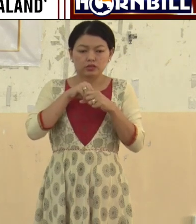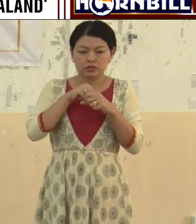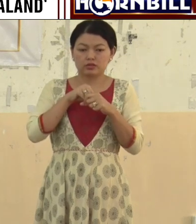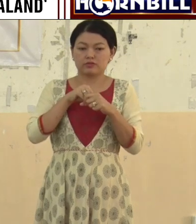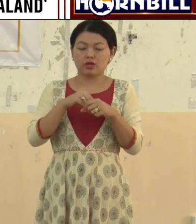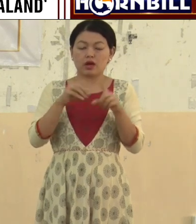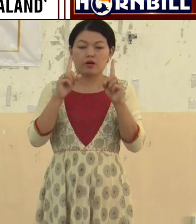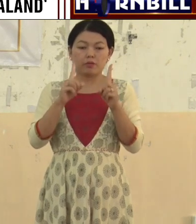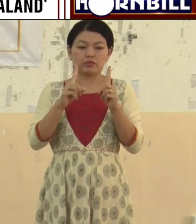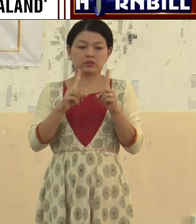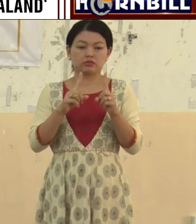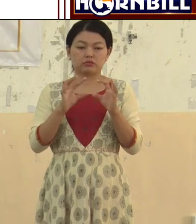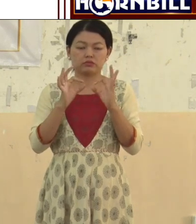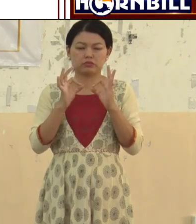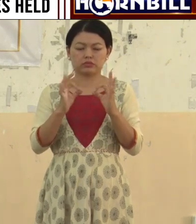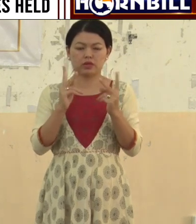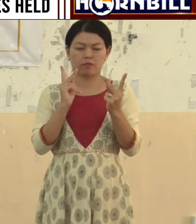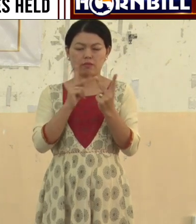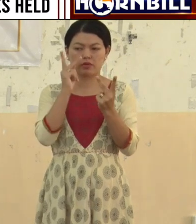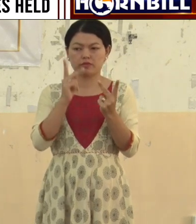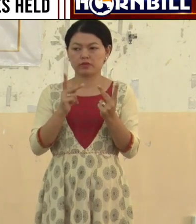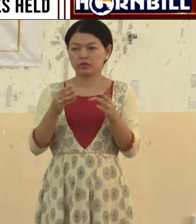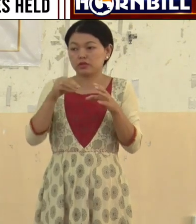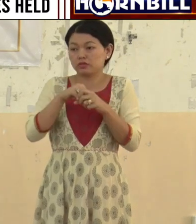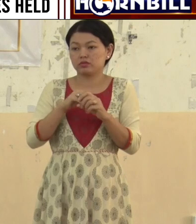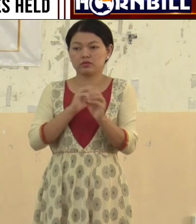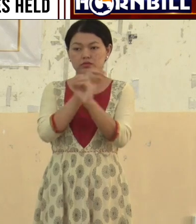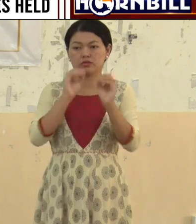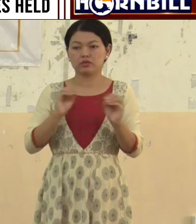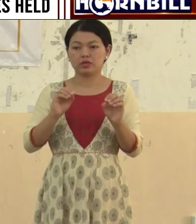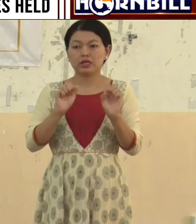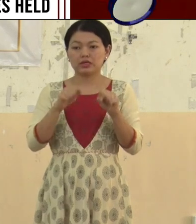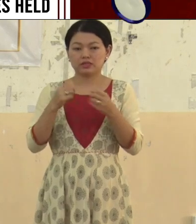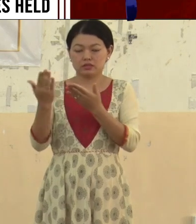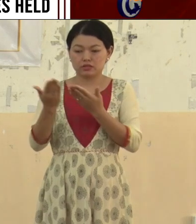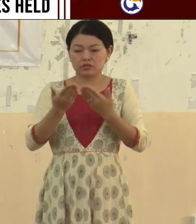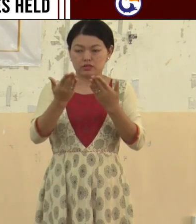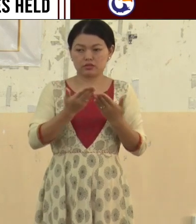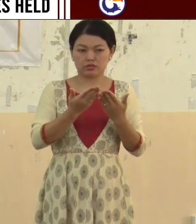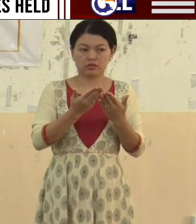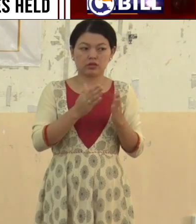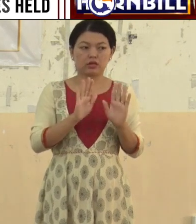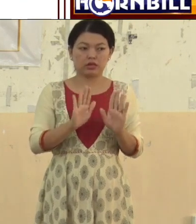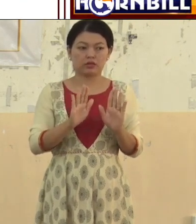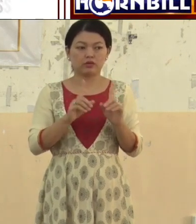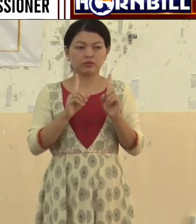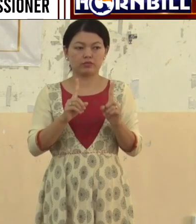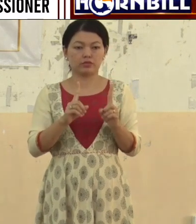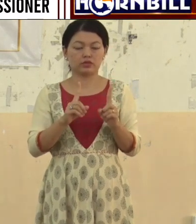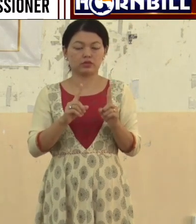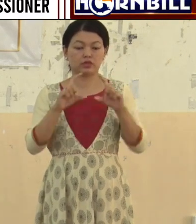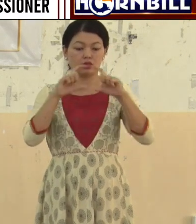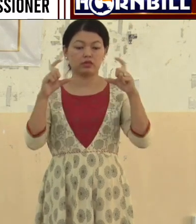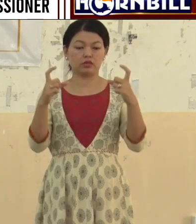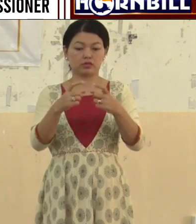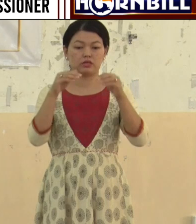inclusive education. You know, they, of course, admit children with disabilities, but when it comes to the classrooms again, they